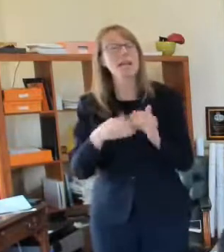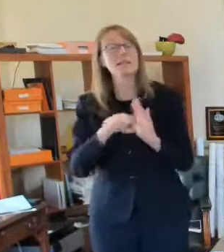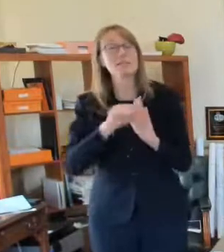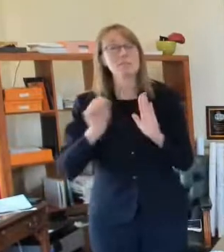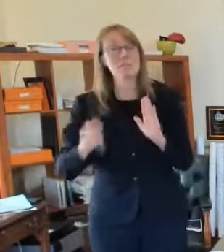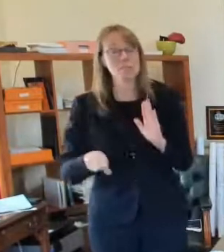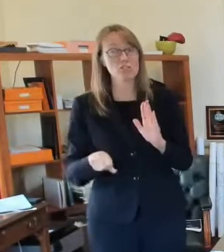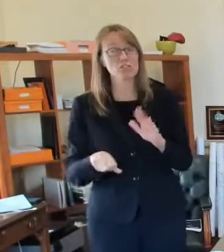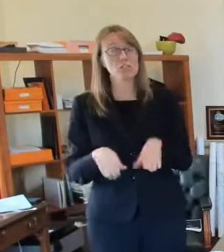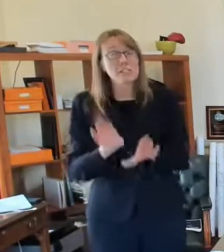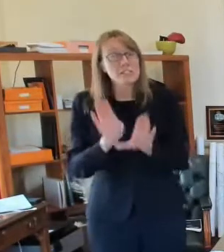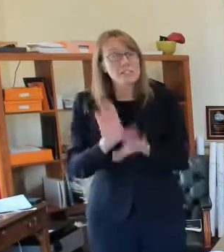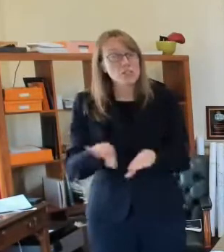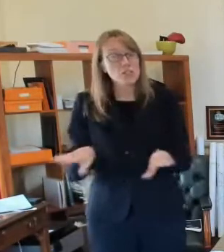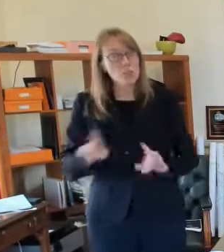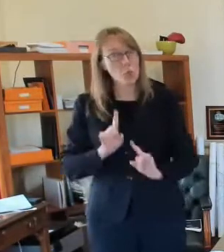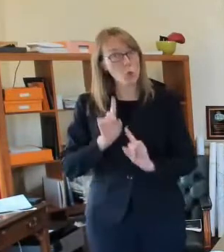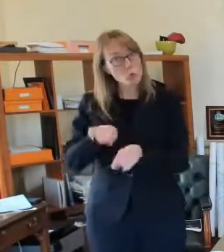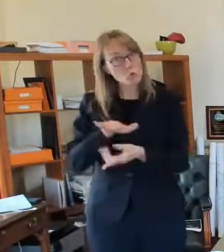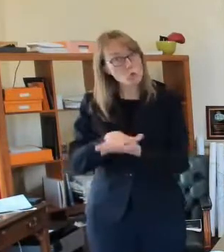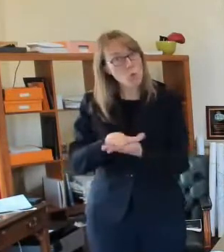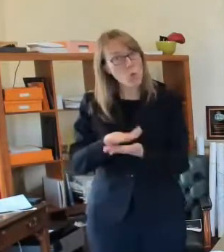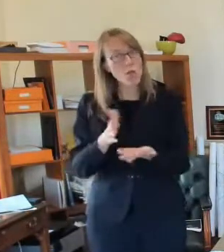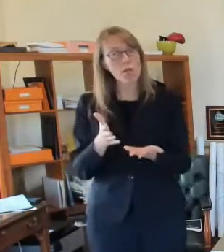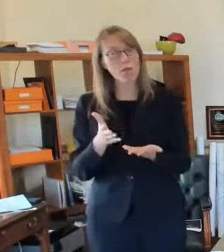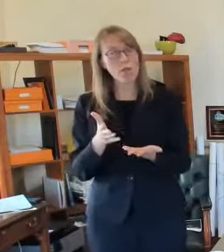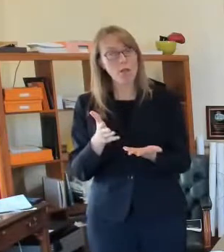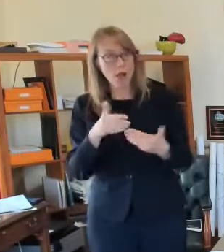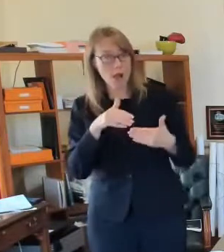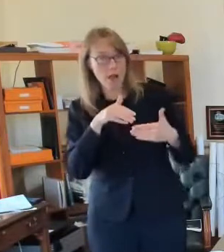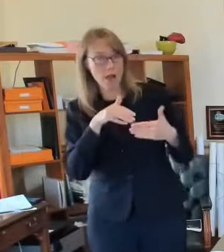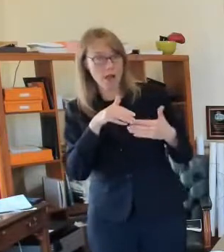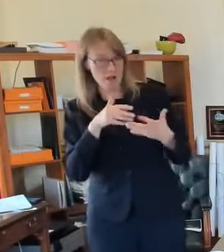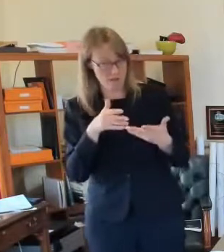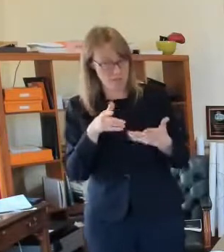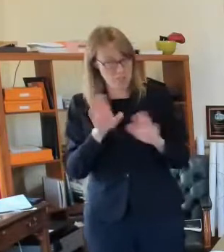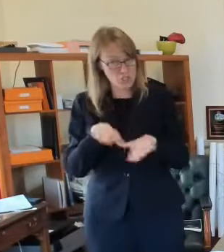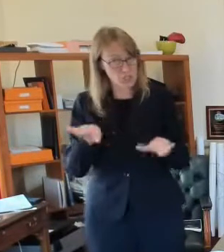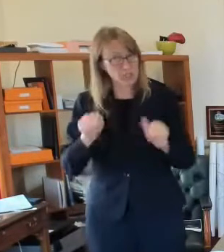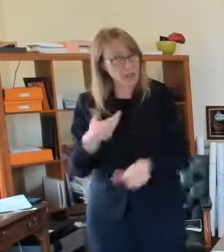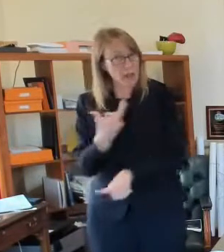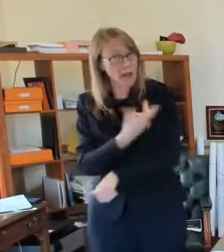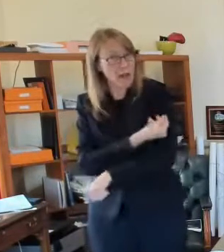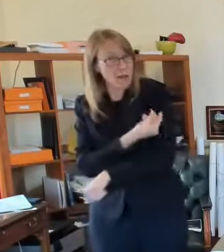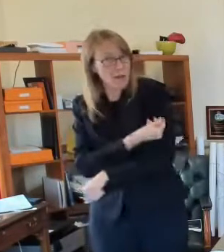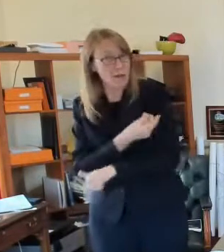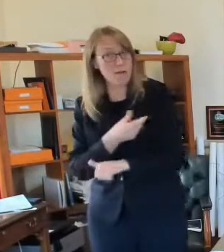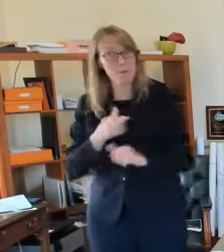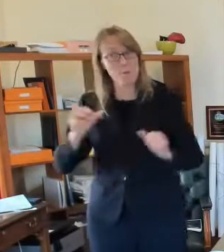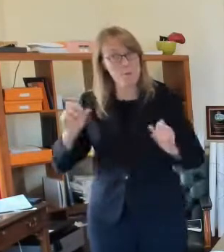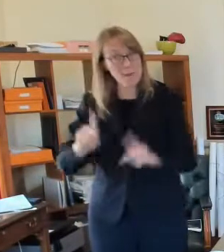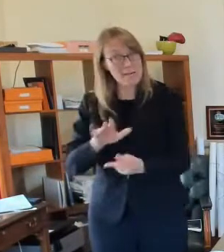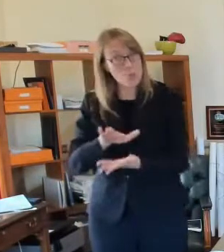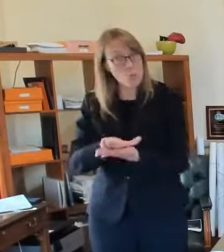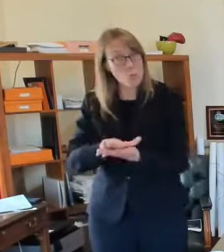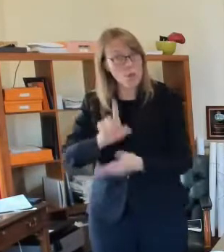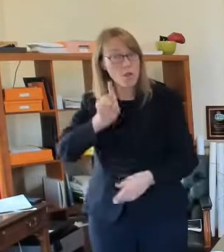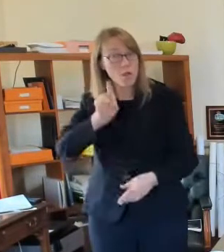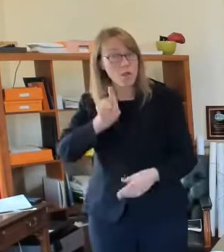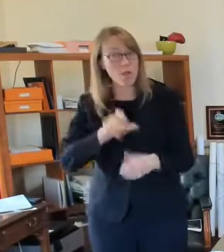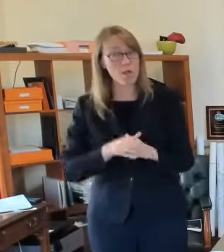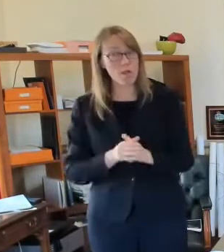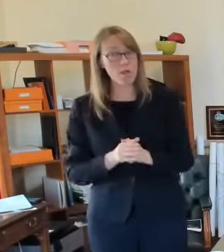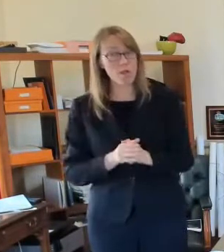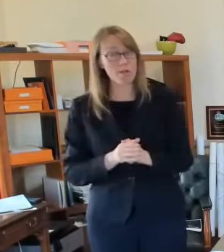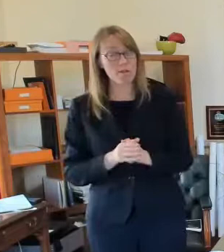like for kids and schools in the city will they have access to the vaccine will they be back in person you know